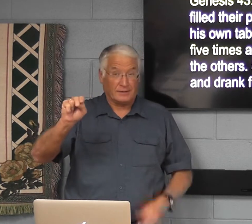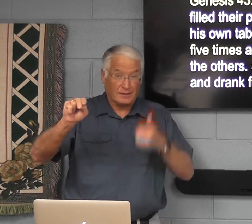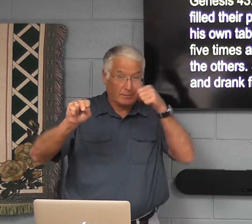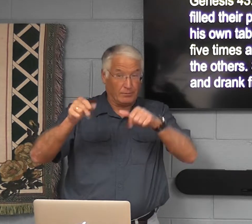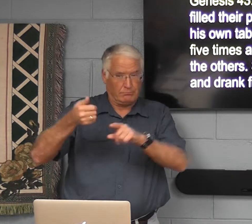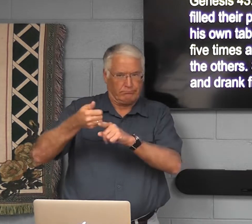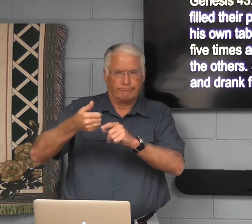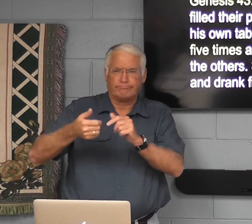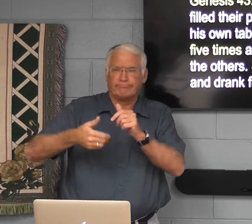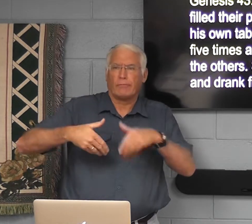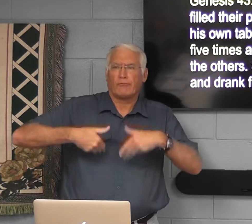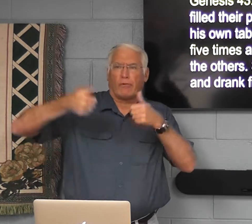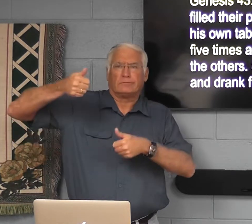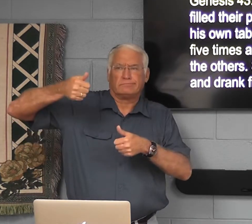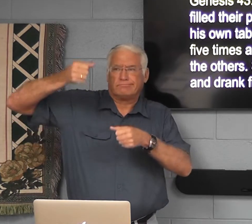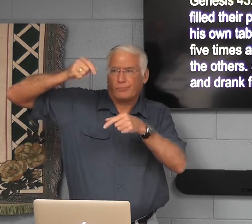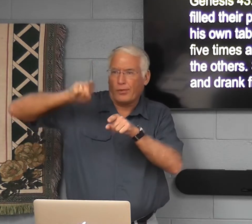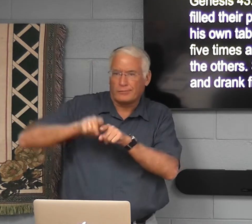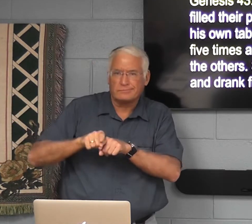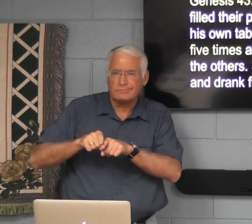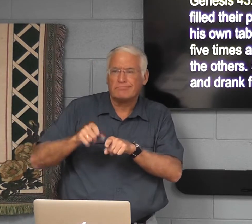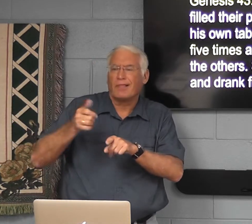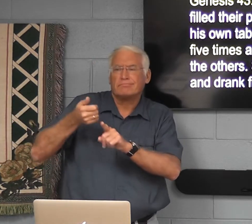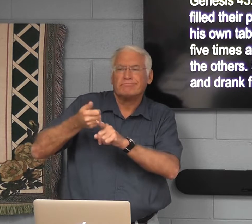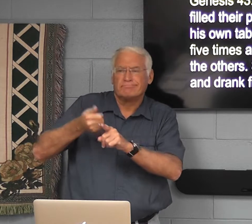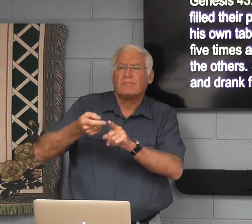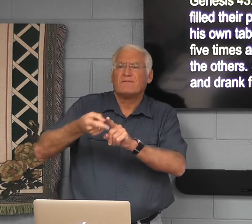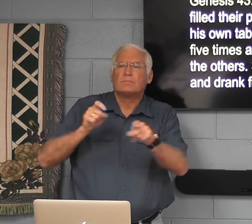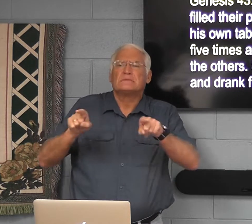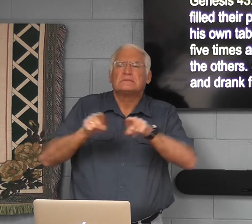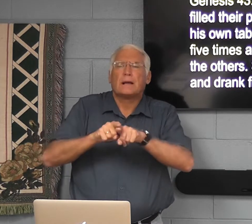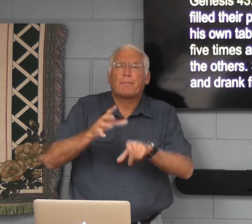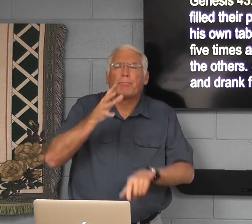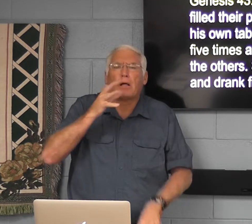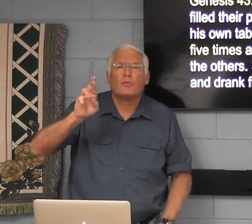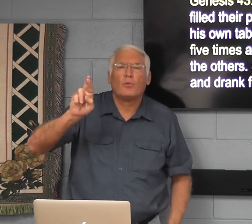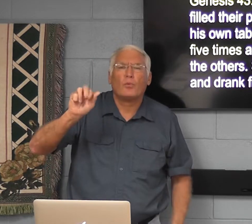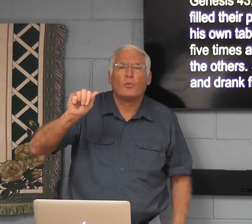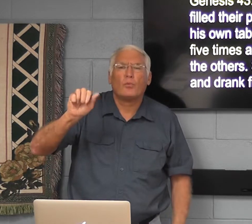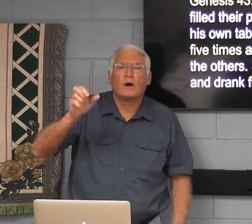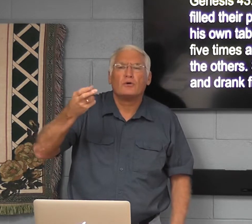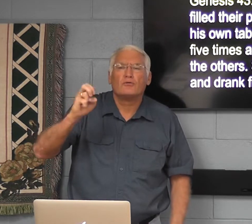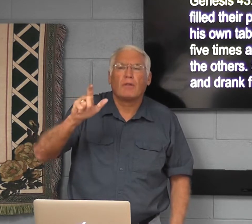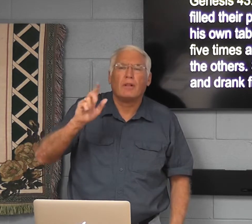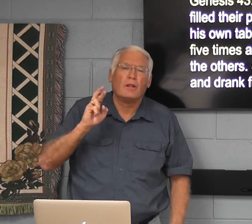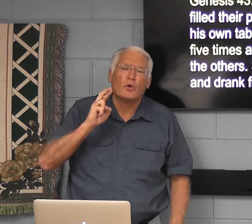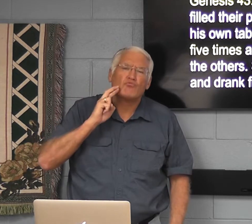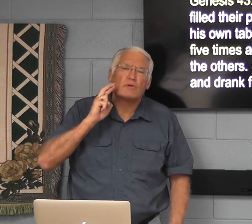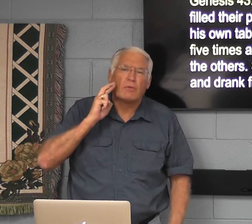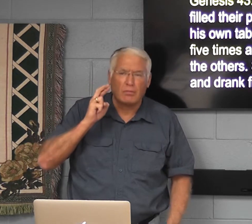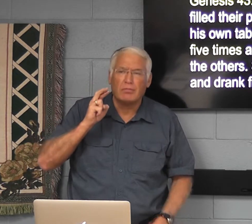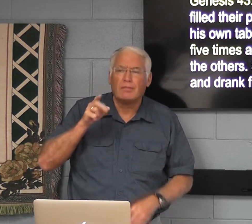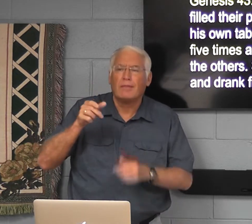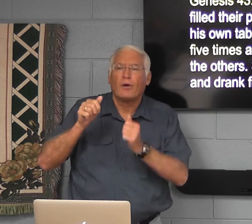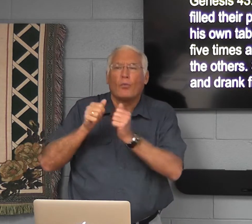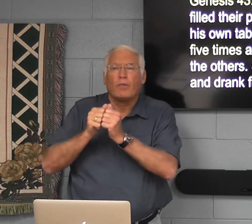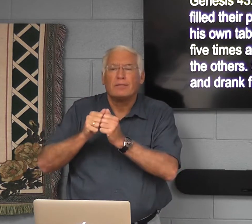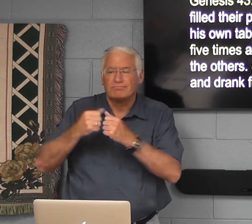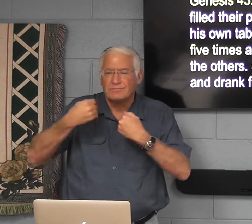Remember, Benjamin was the youngest brother. And he had the same mother, Rachel, as